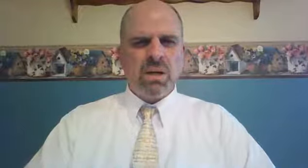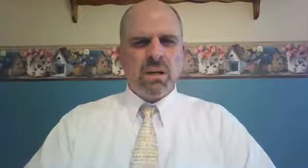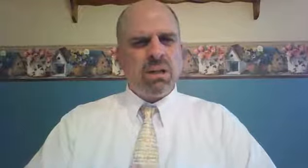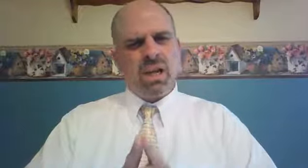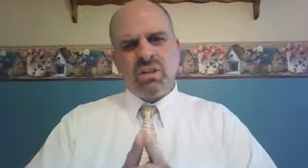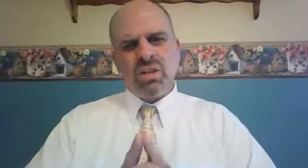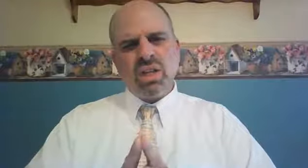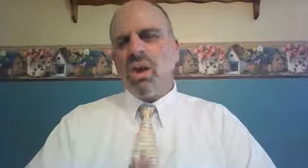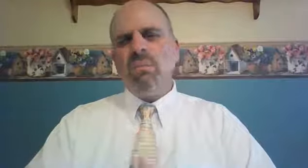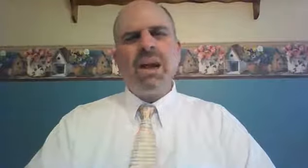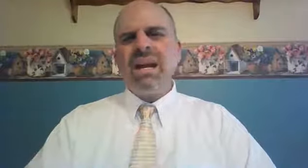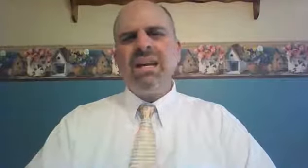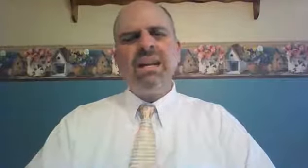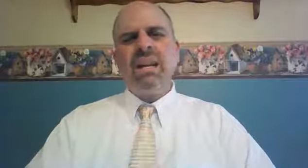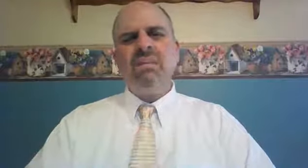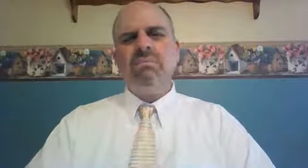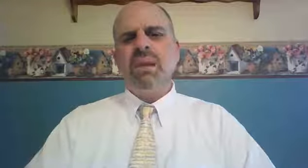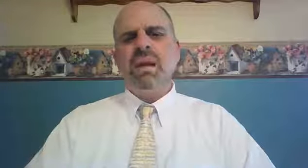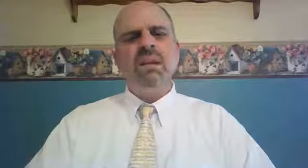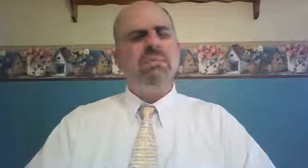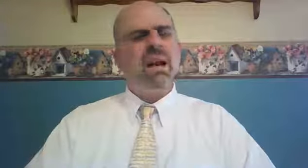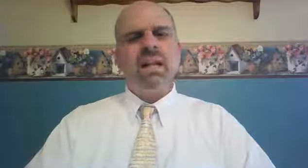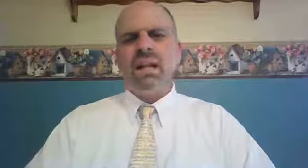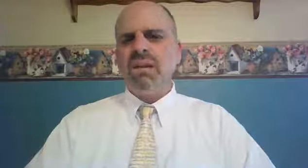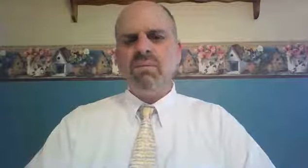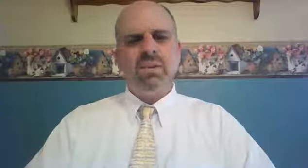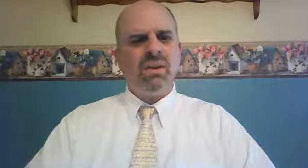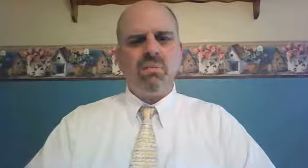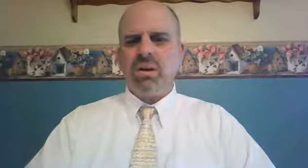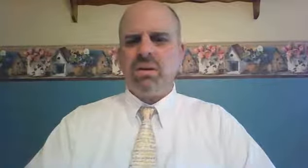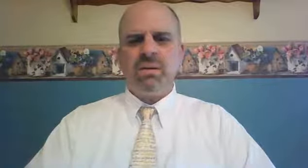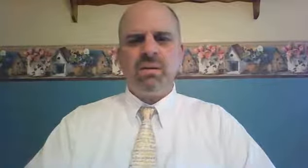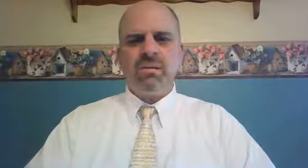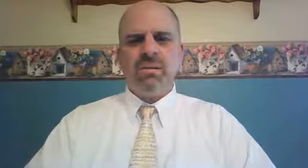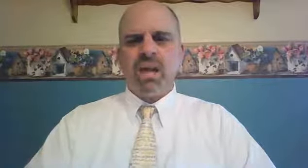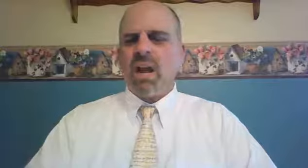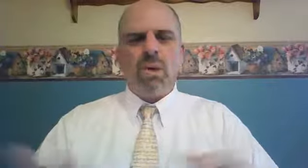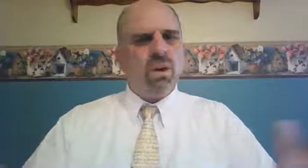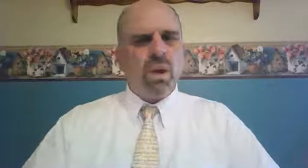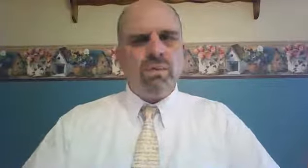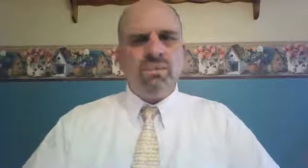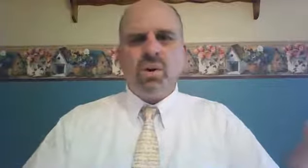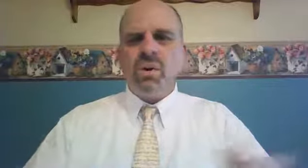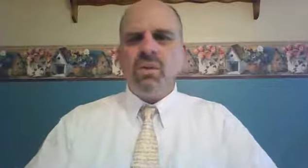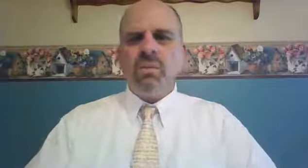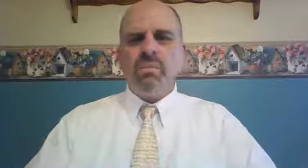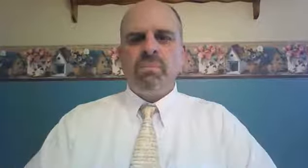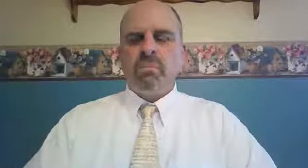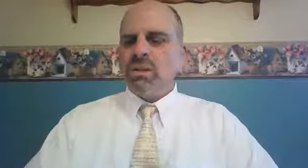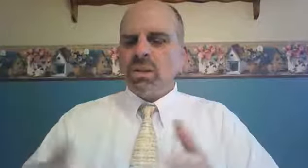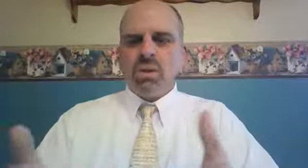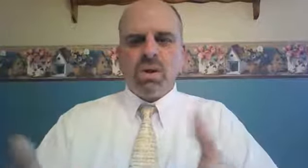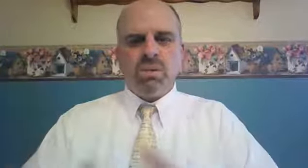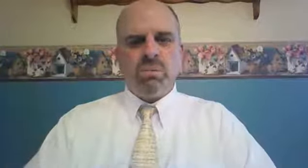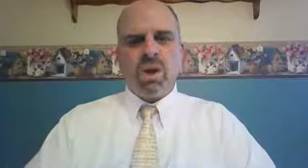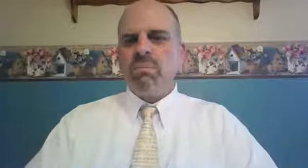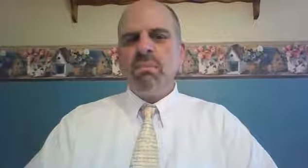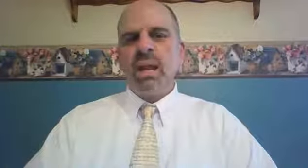Because the Almighty has made my life very bitter. I went away full, but the Lord has brought me